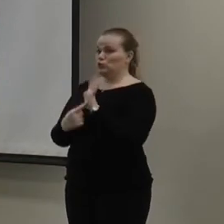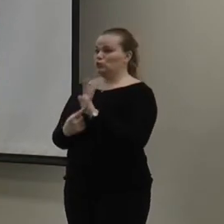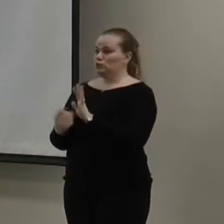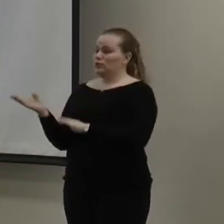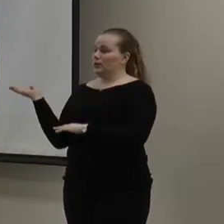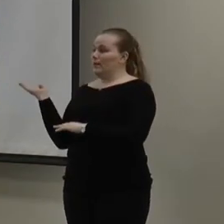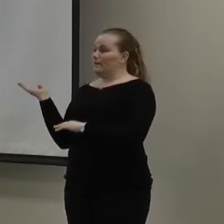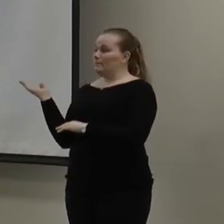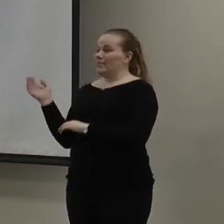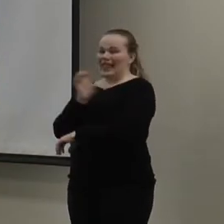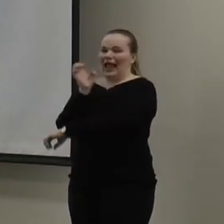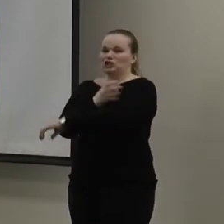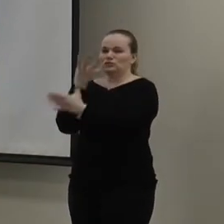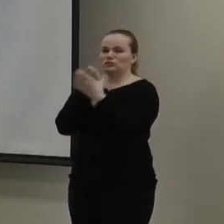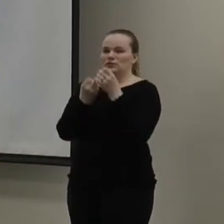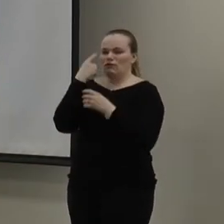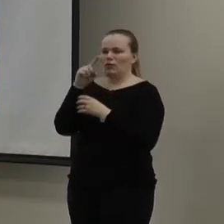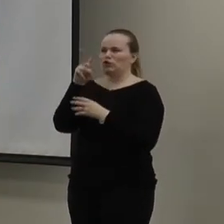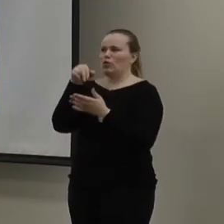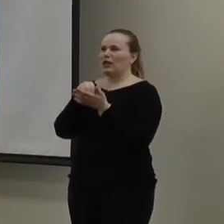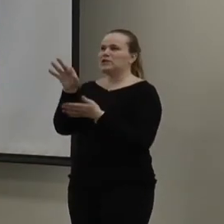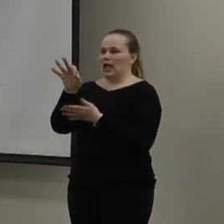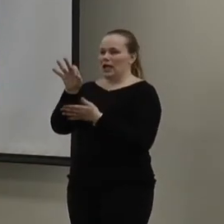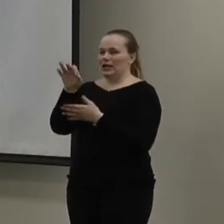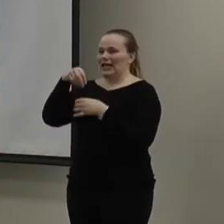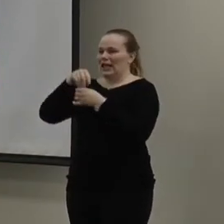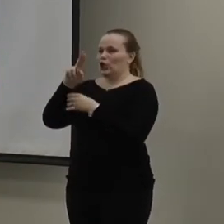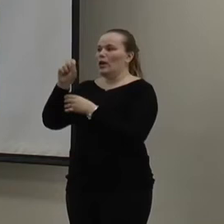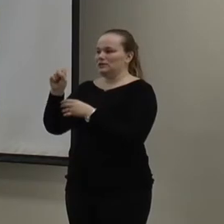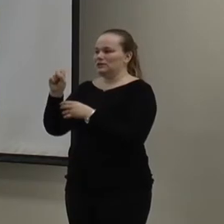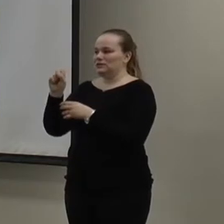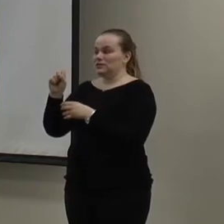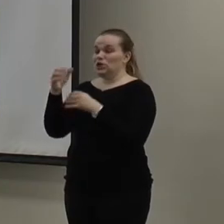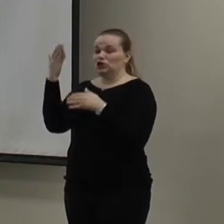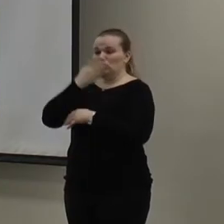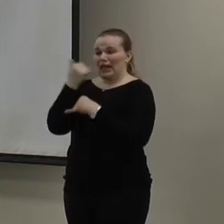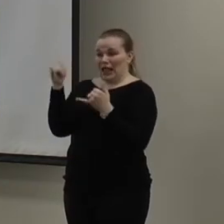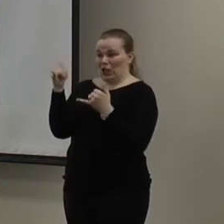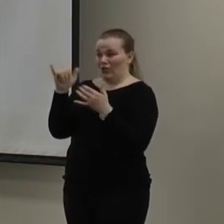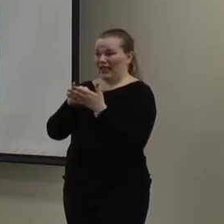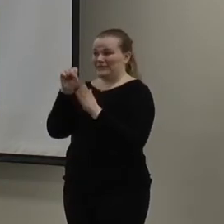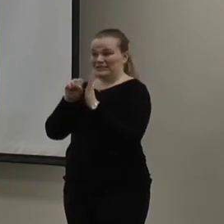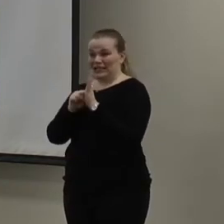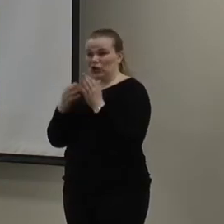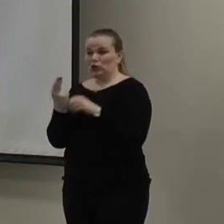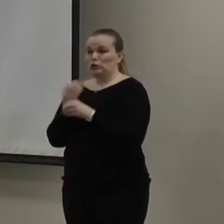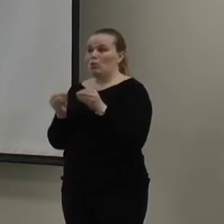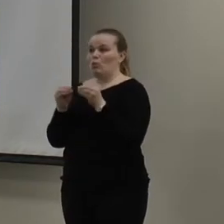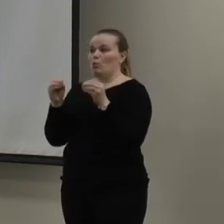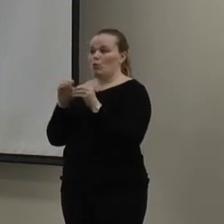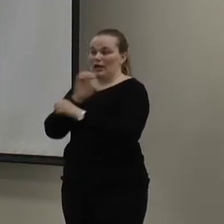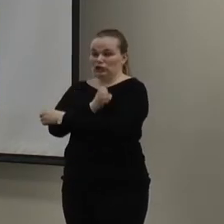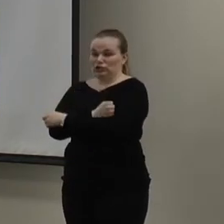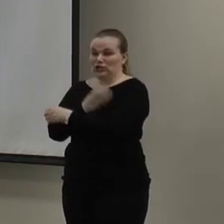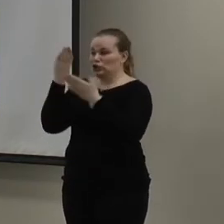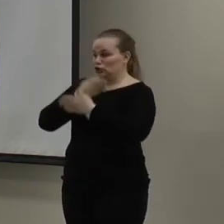the energy consumption in 2009 in the U.S. Dark yellow are states that use more energy. And dark blue